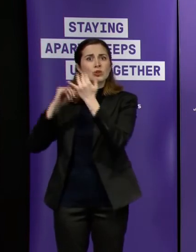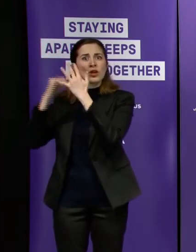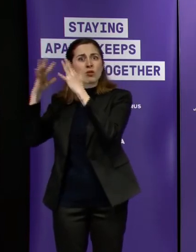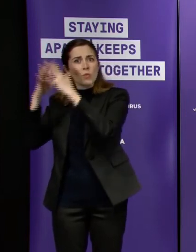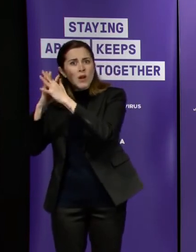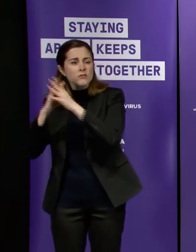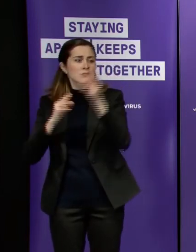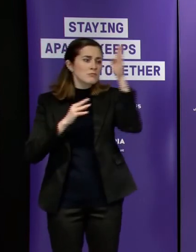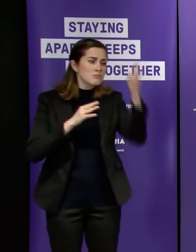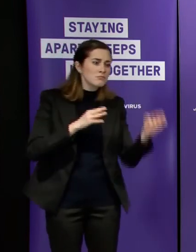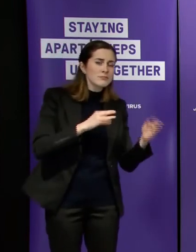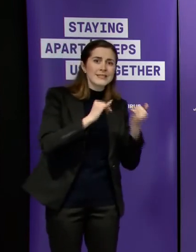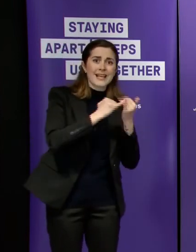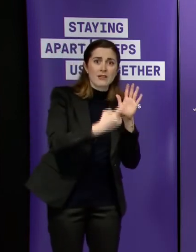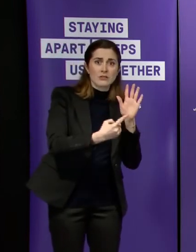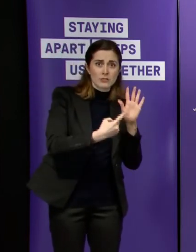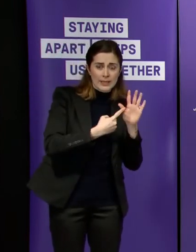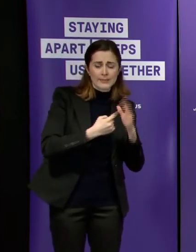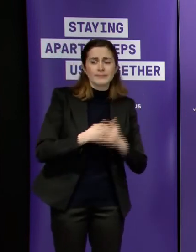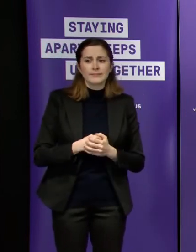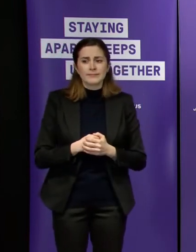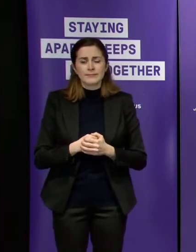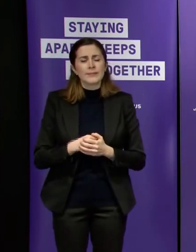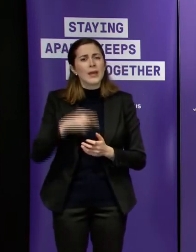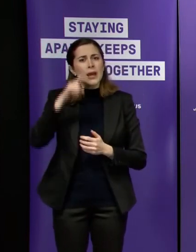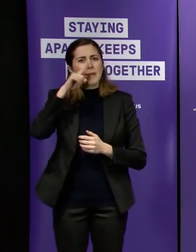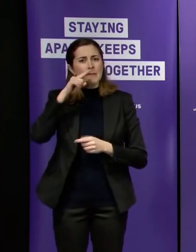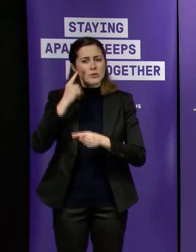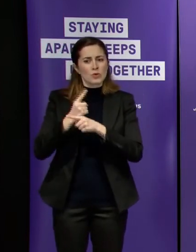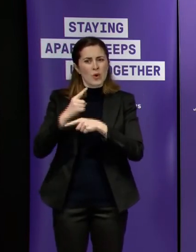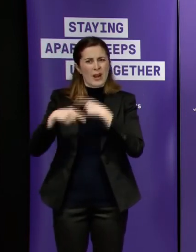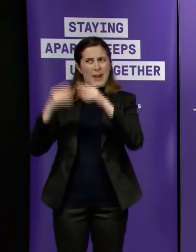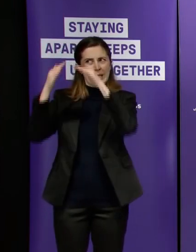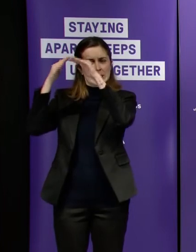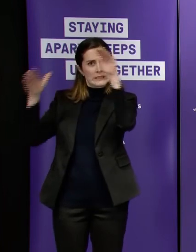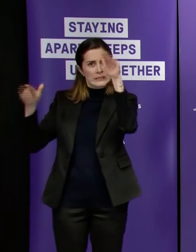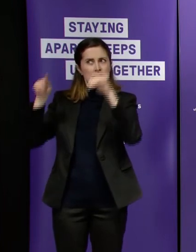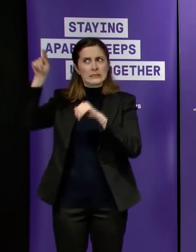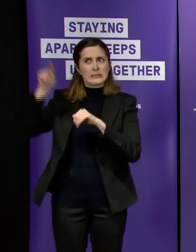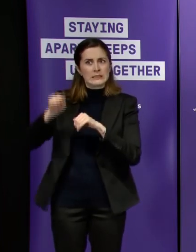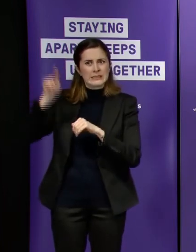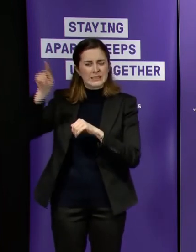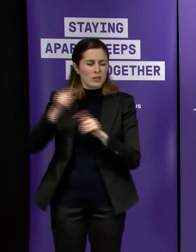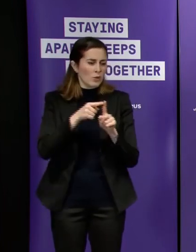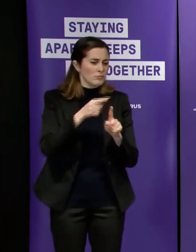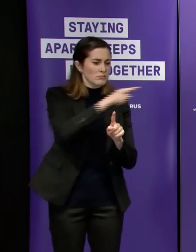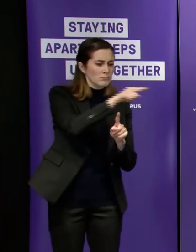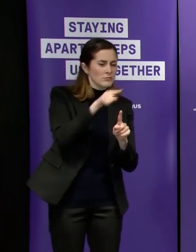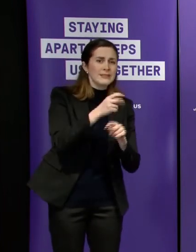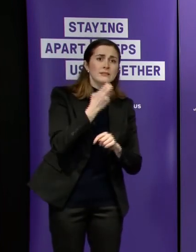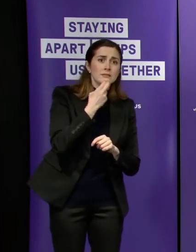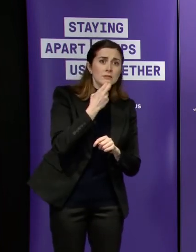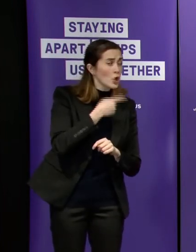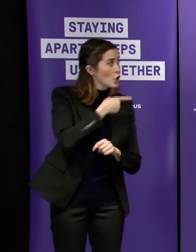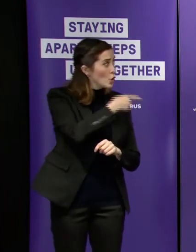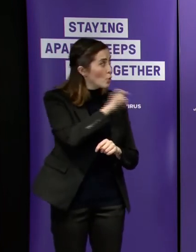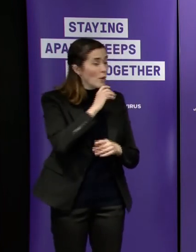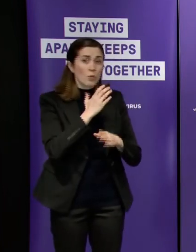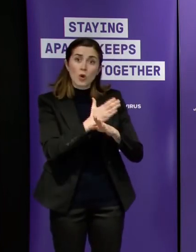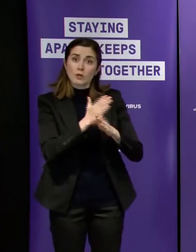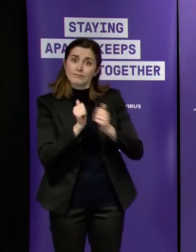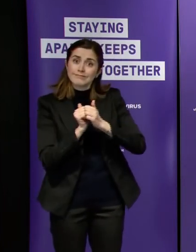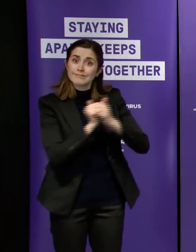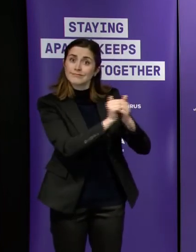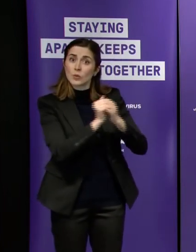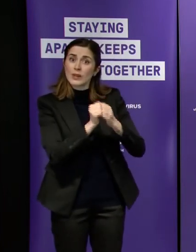they're human casualties of city focused government policies um particularly on south australia will you be working with the government over there to try to put